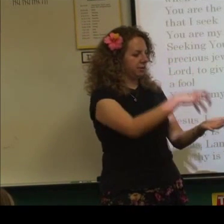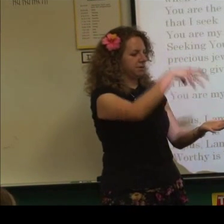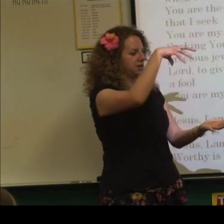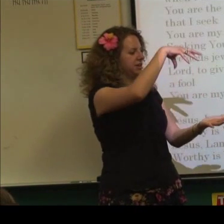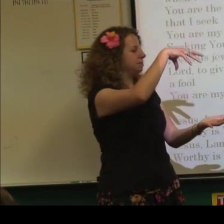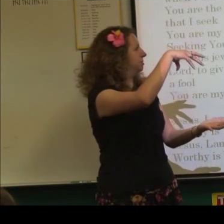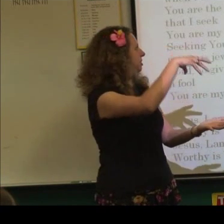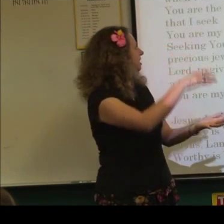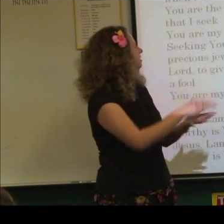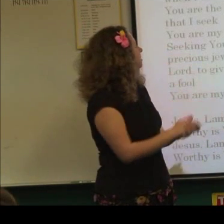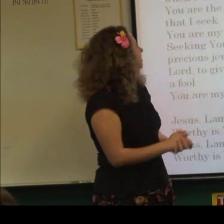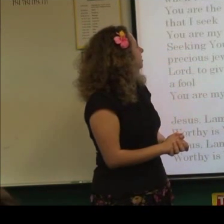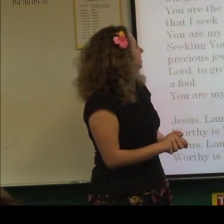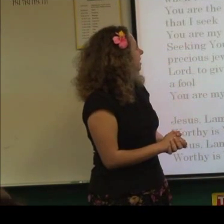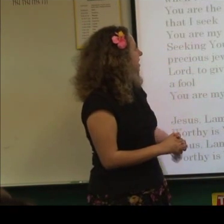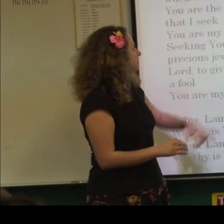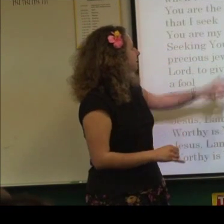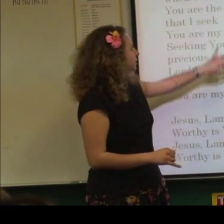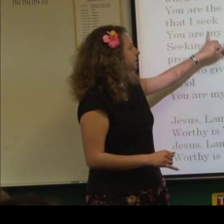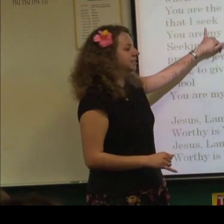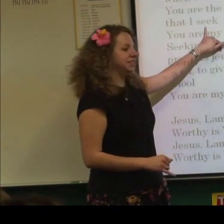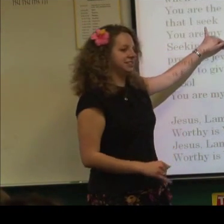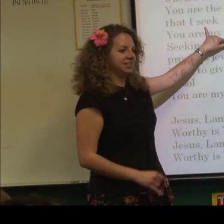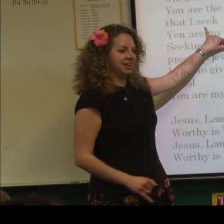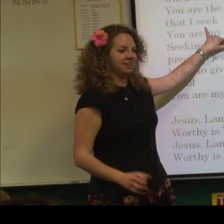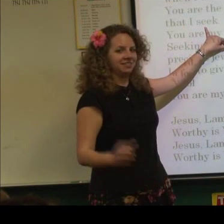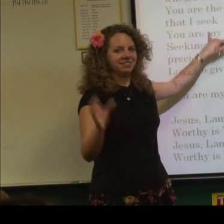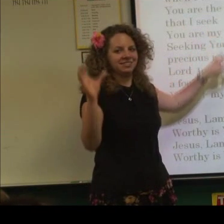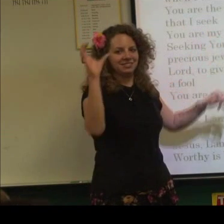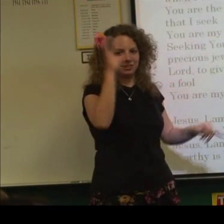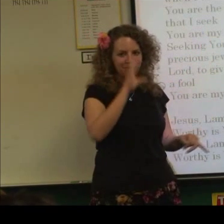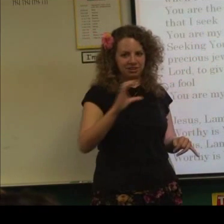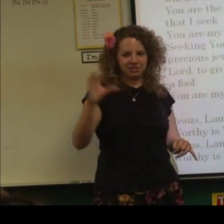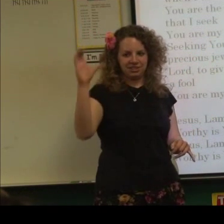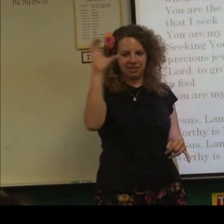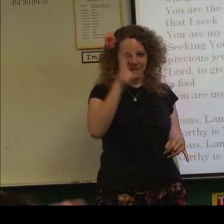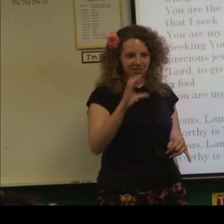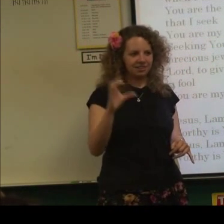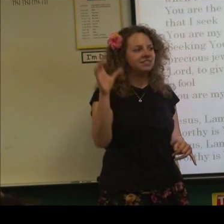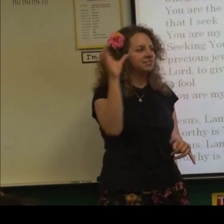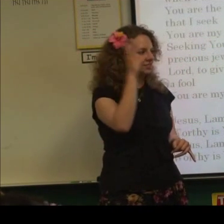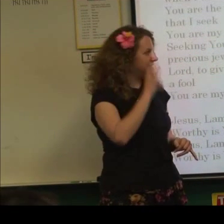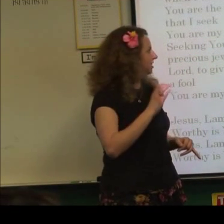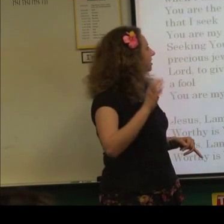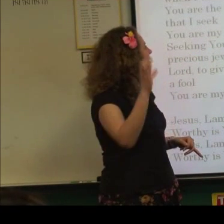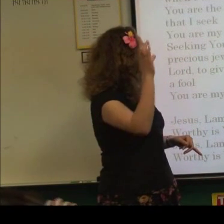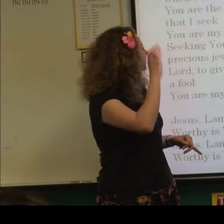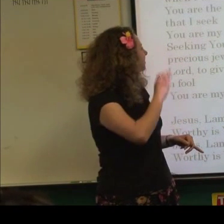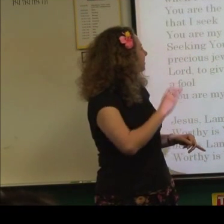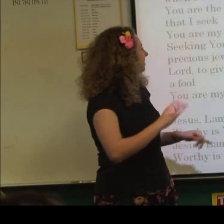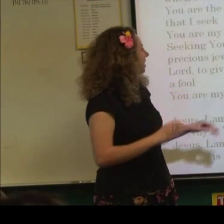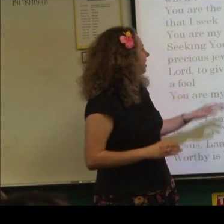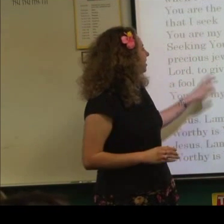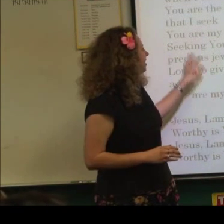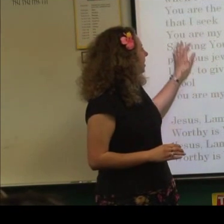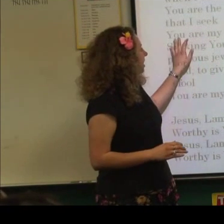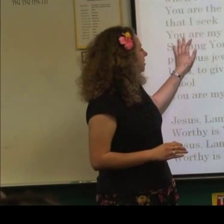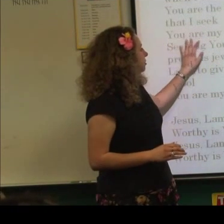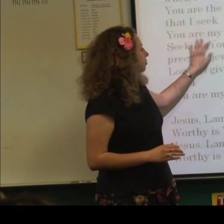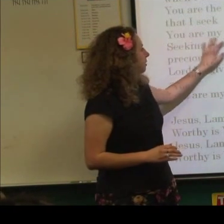Like a big heap in your hand. Okay, and we wanted to seek tonight. So we had seek. Seek. Okay, and then you are